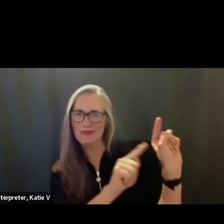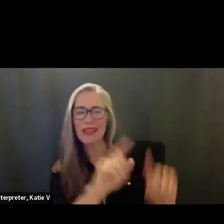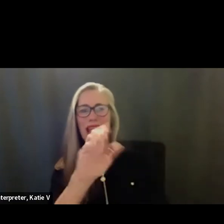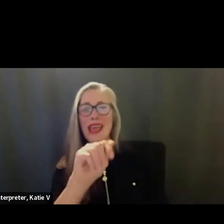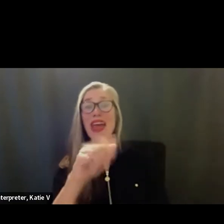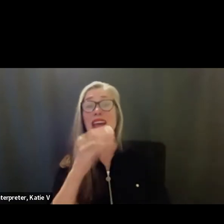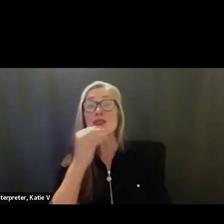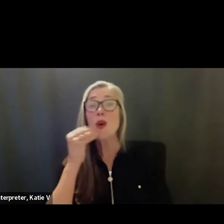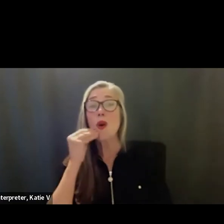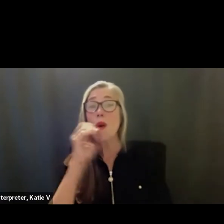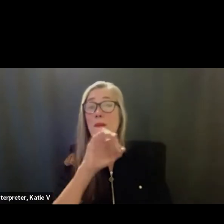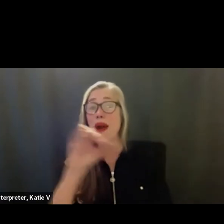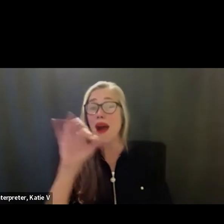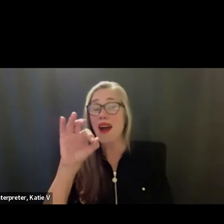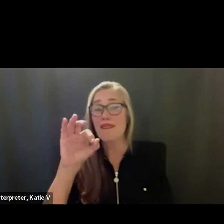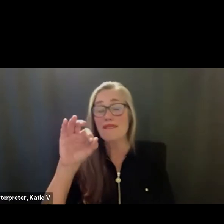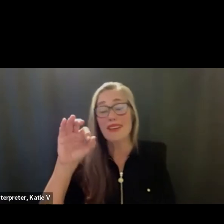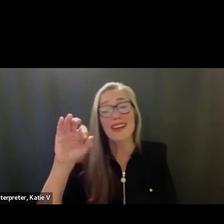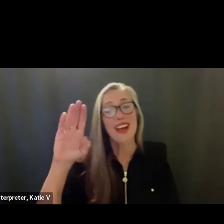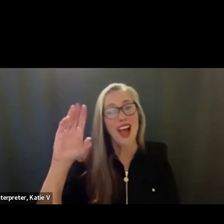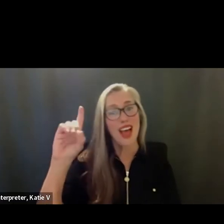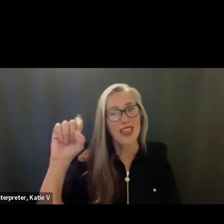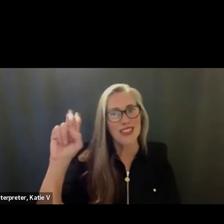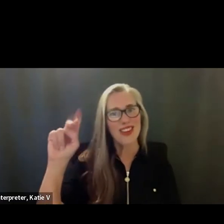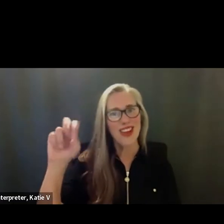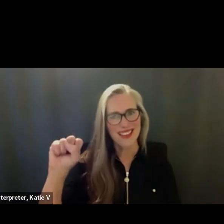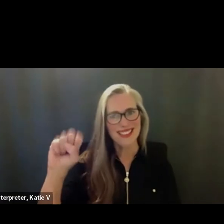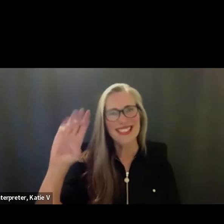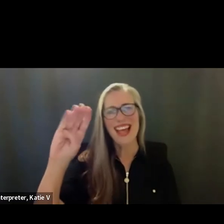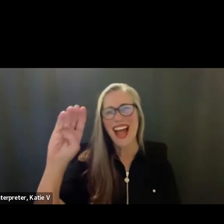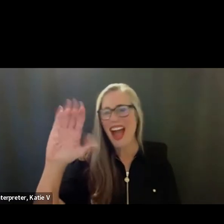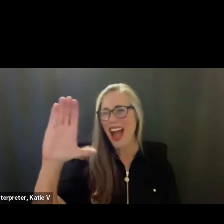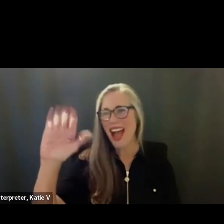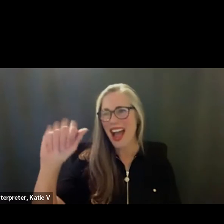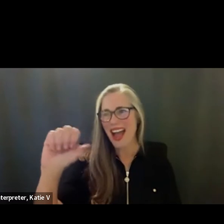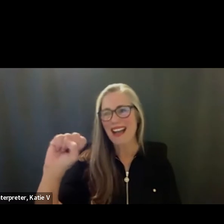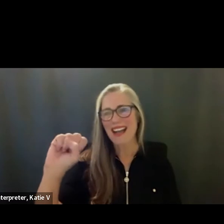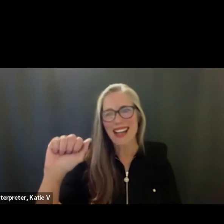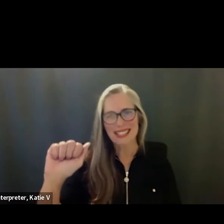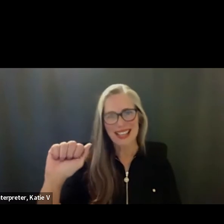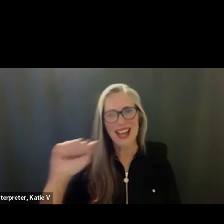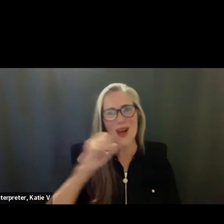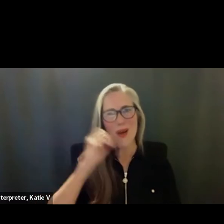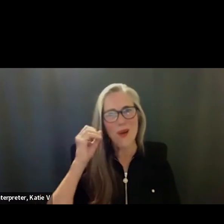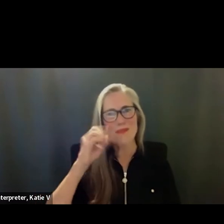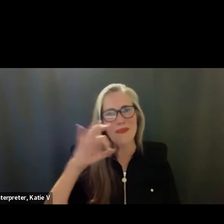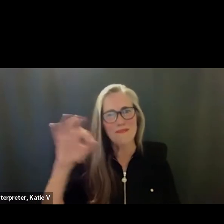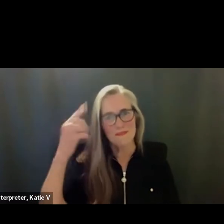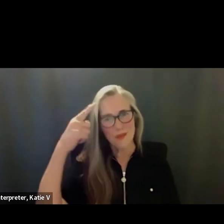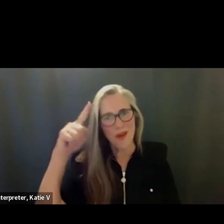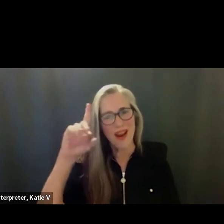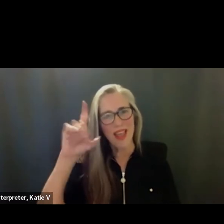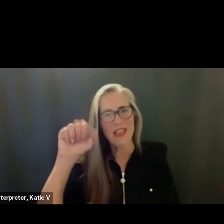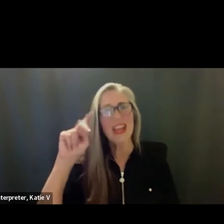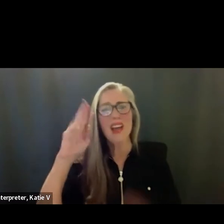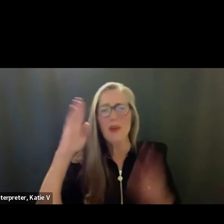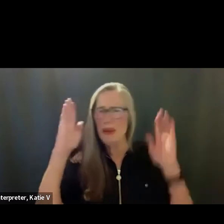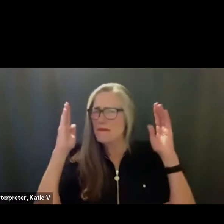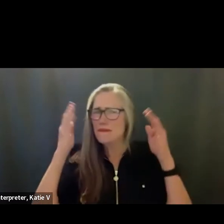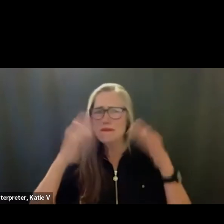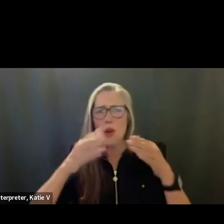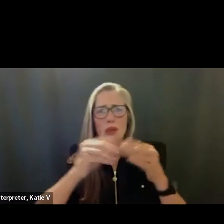los Dons or home of the Dons. Next slide. This is the focus of our work, our students.